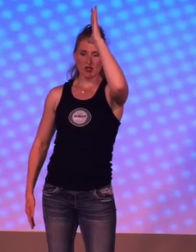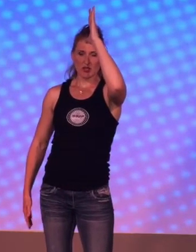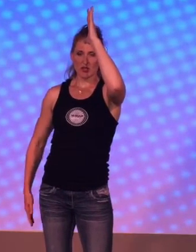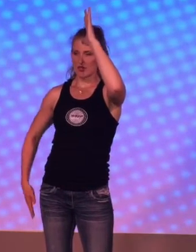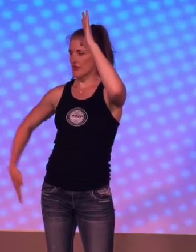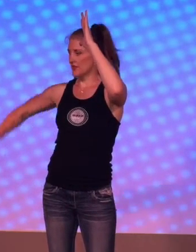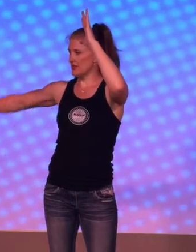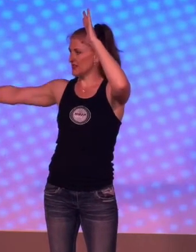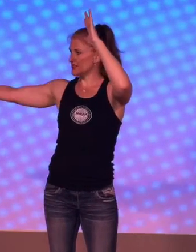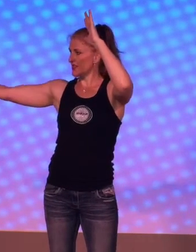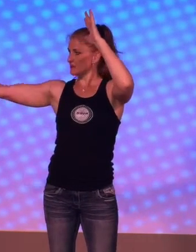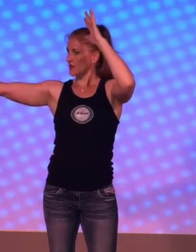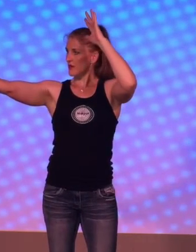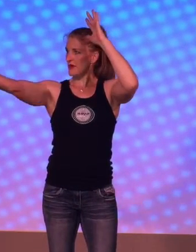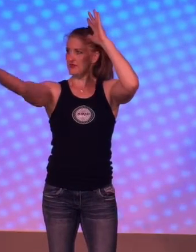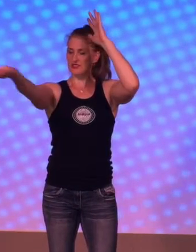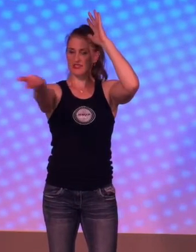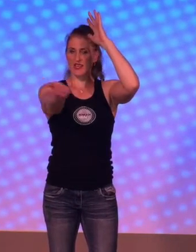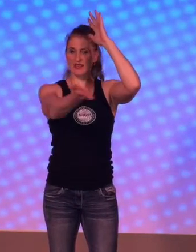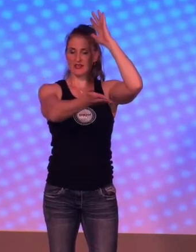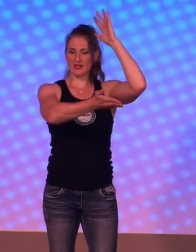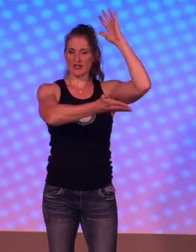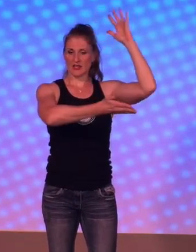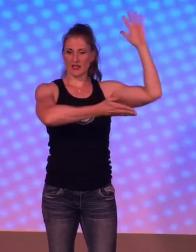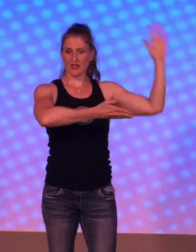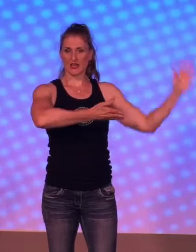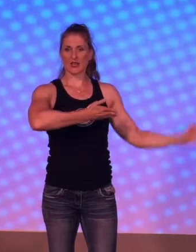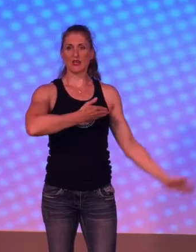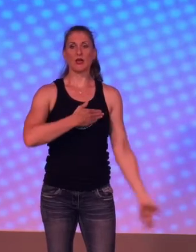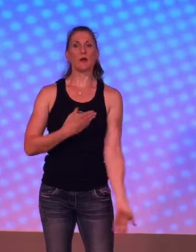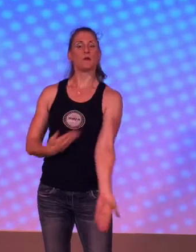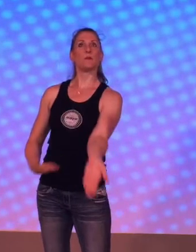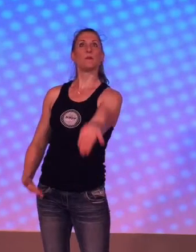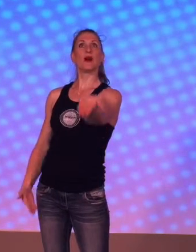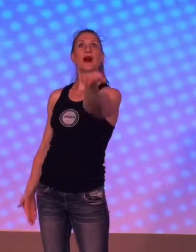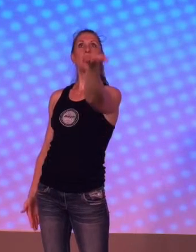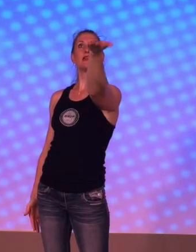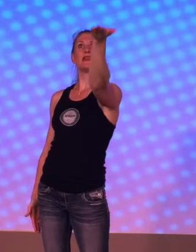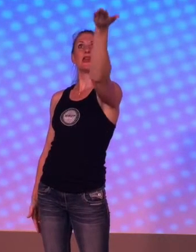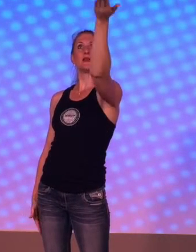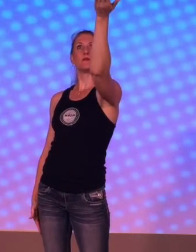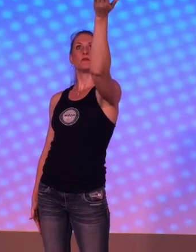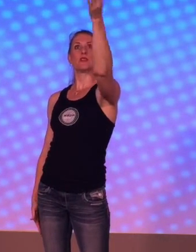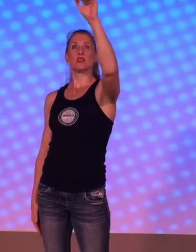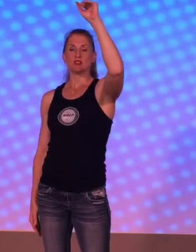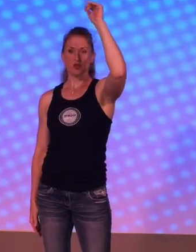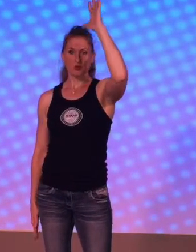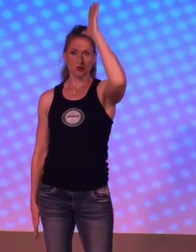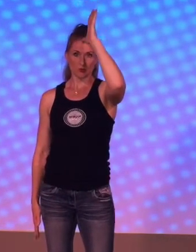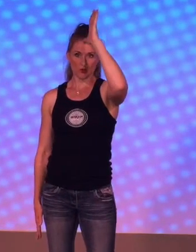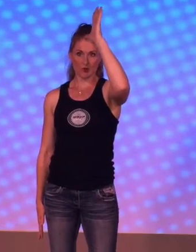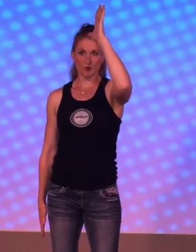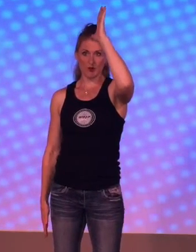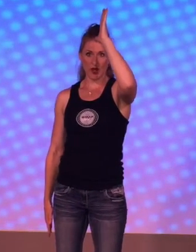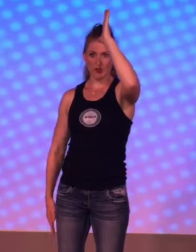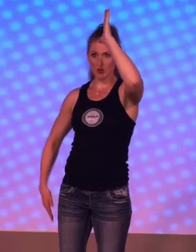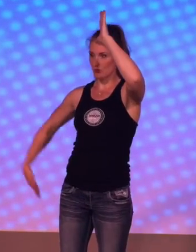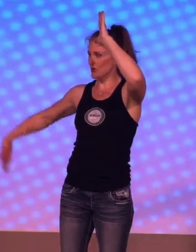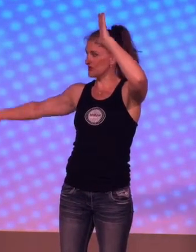And then this hand will come out. Send in my name. So, whom the Father will